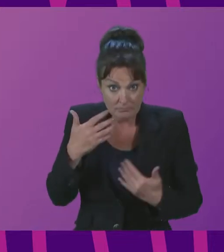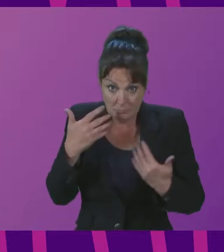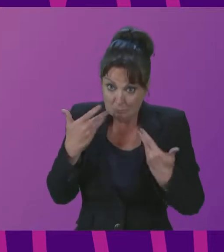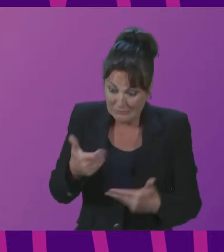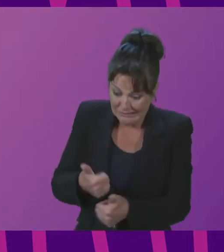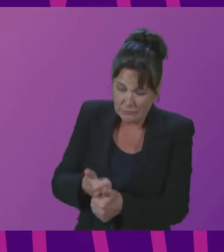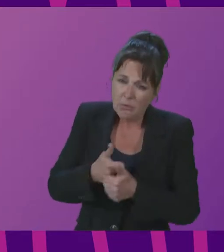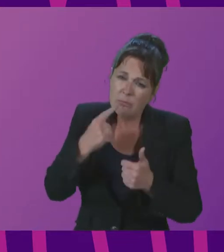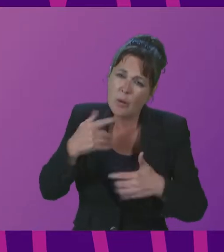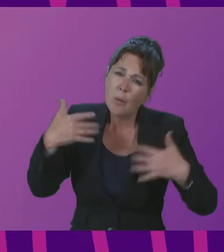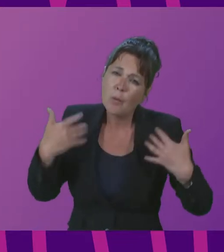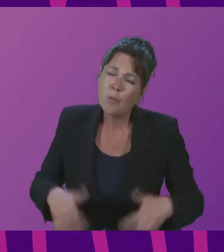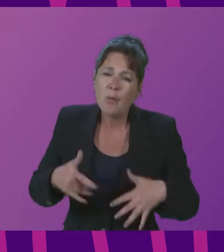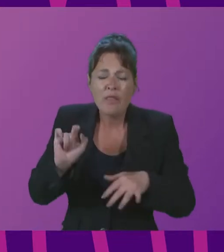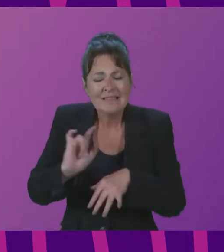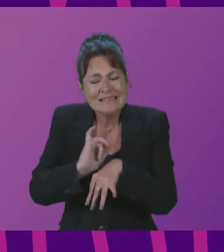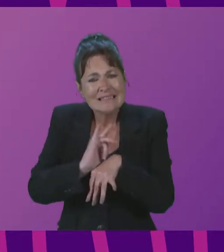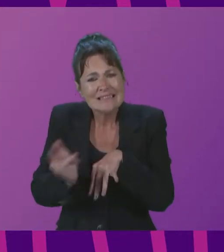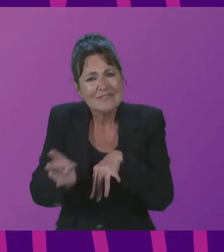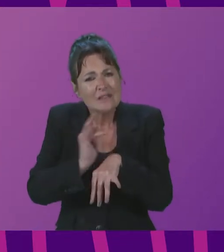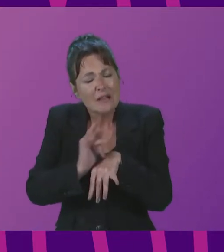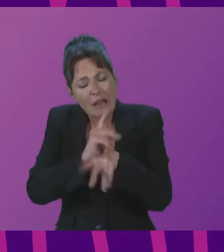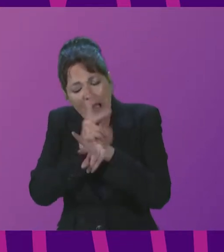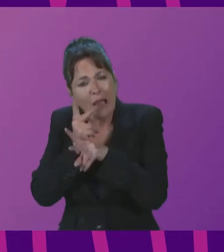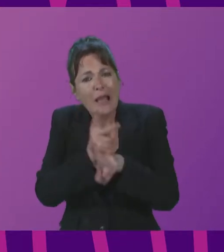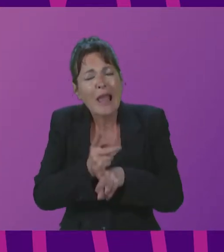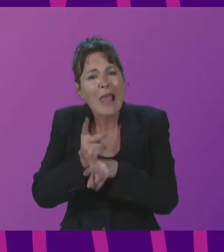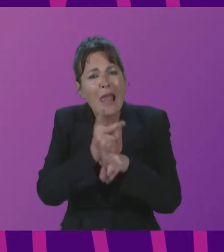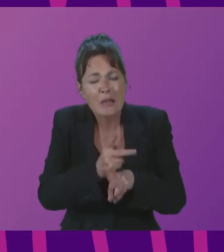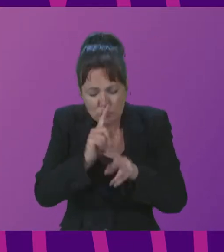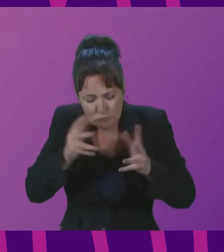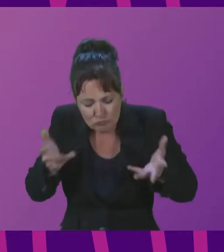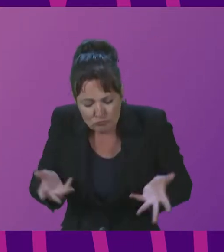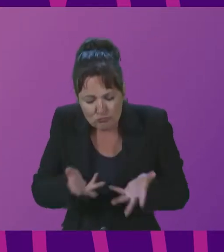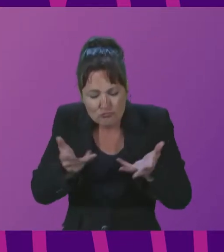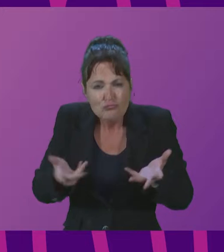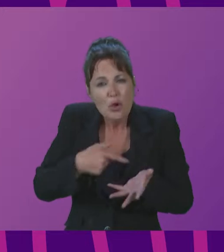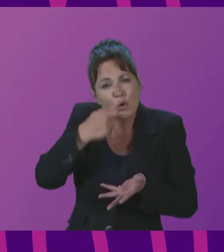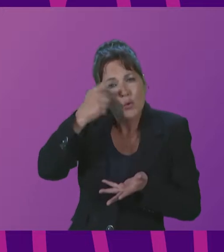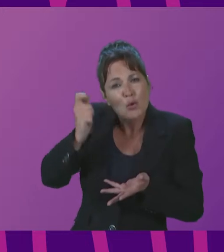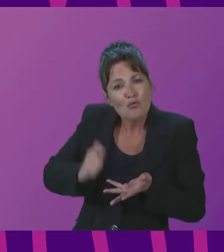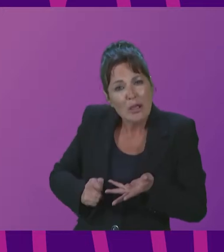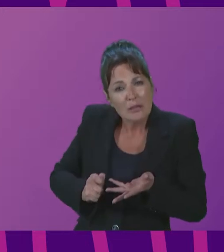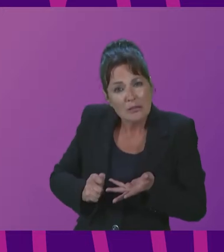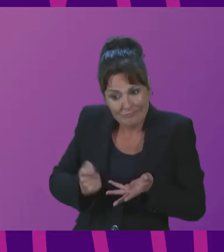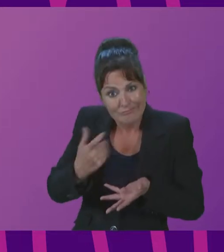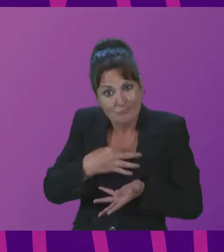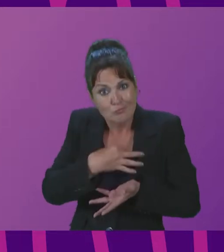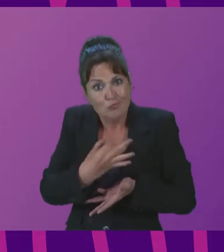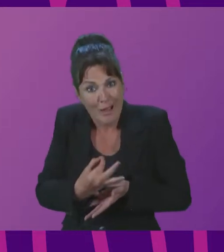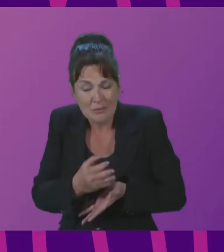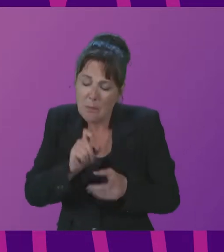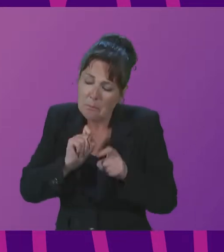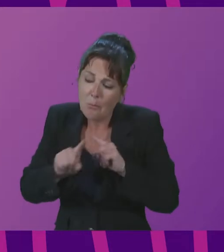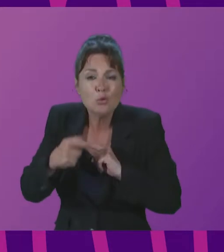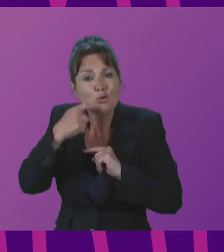but their incredible sensitivity and care and nurturing our Ukrainian many delegations but most of all our